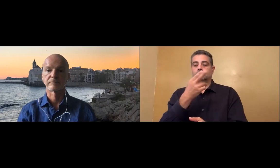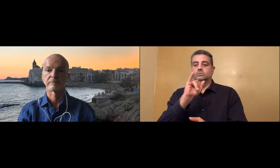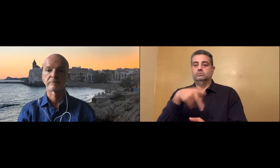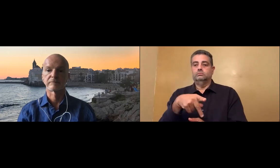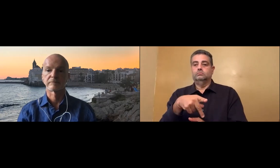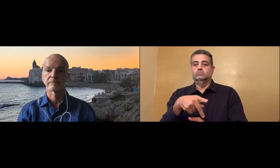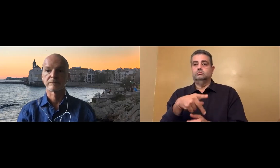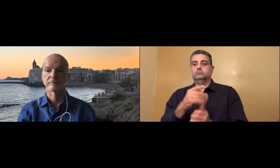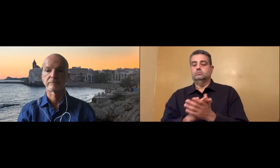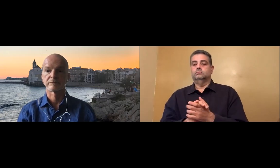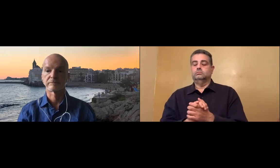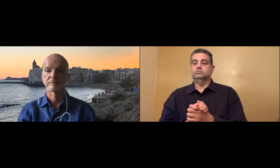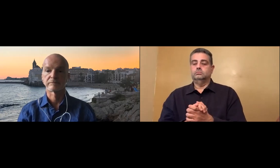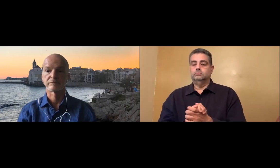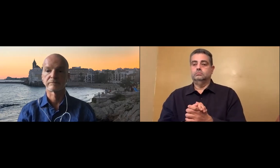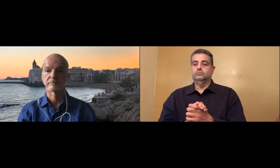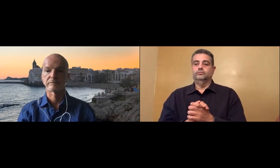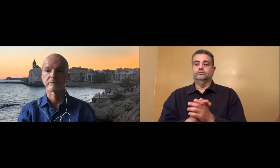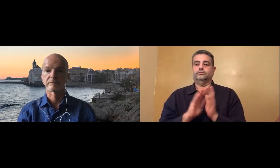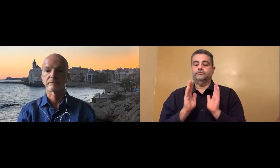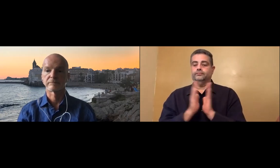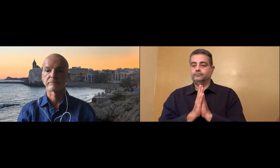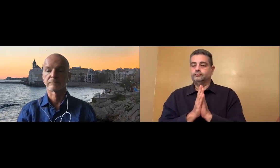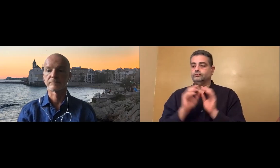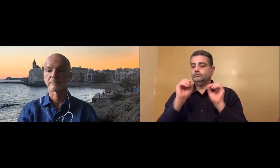Macs, only the newer ones that have the M chip.